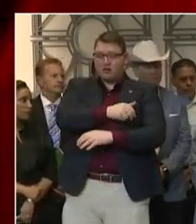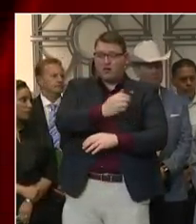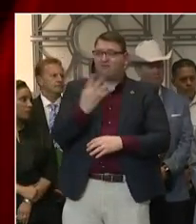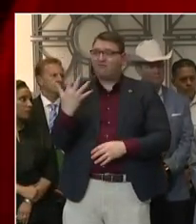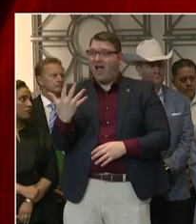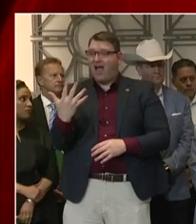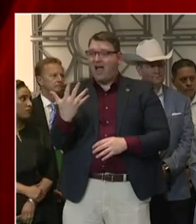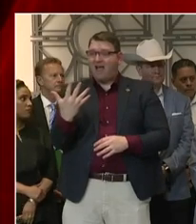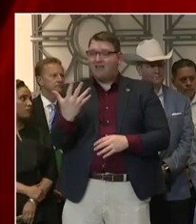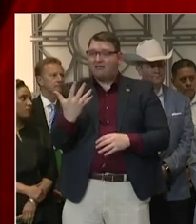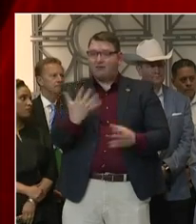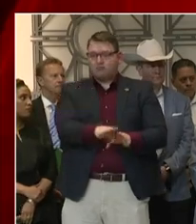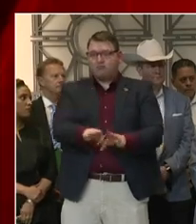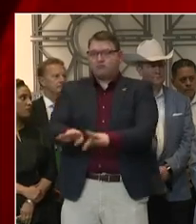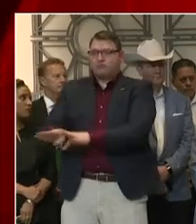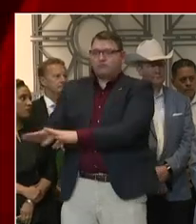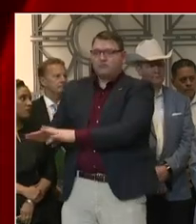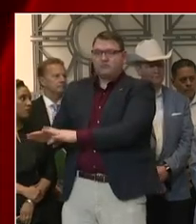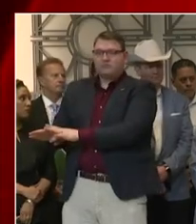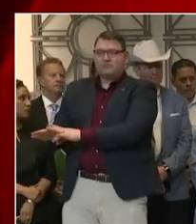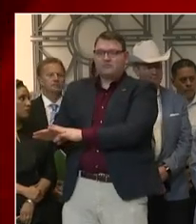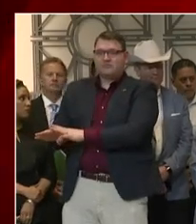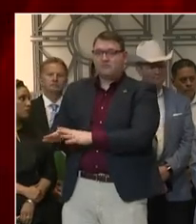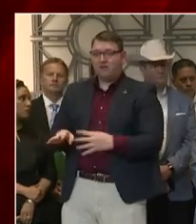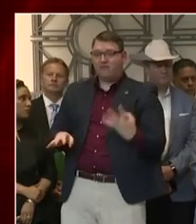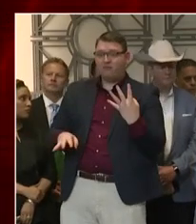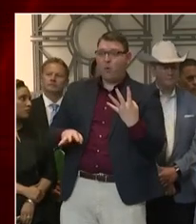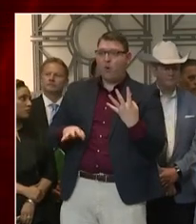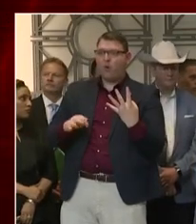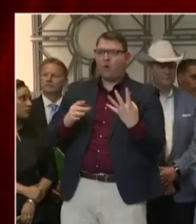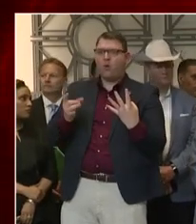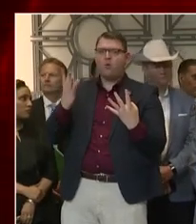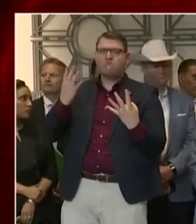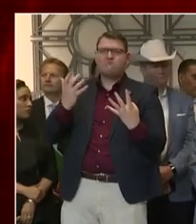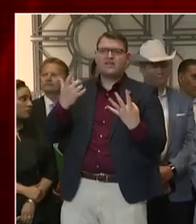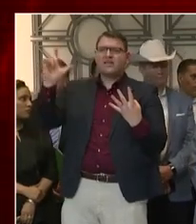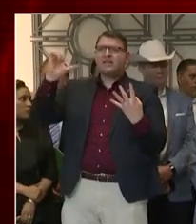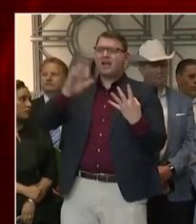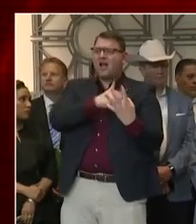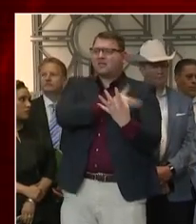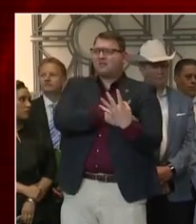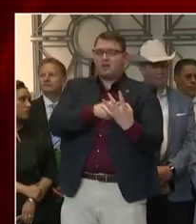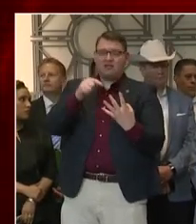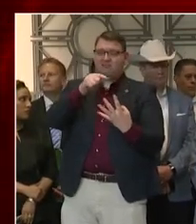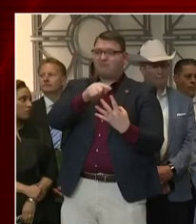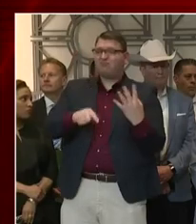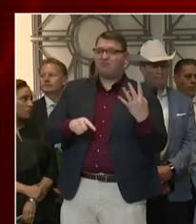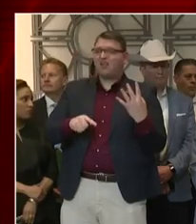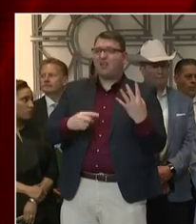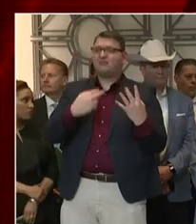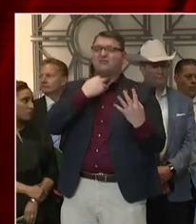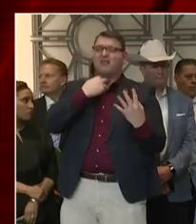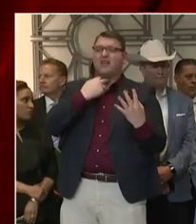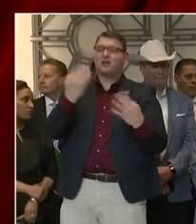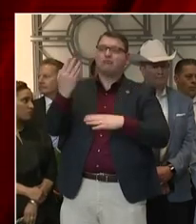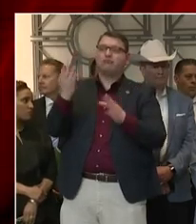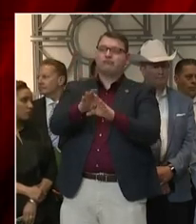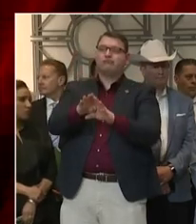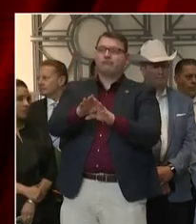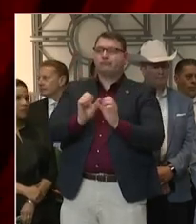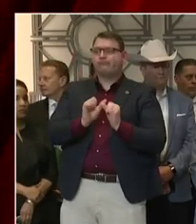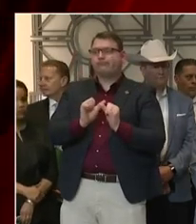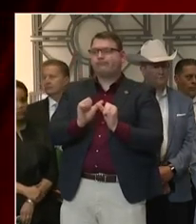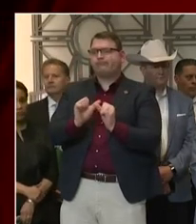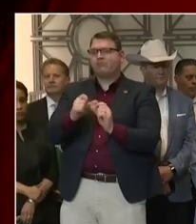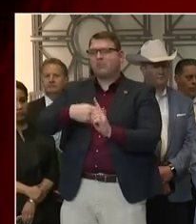the largest in the city. And they were offline for months before they came back online. And we were able to figure it out and surge at that